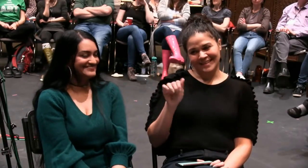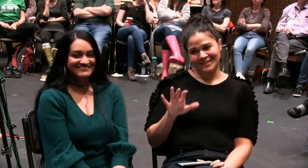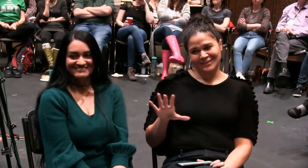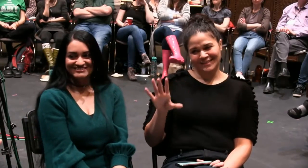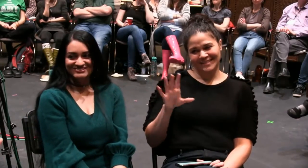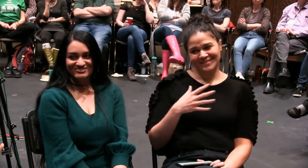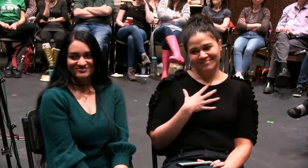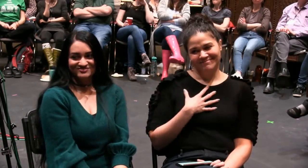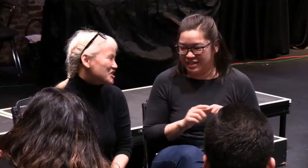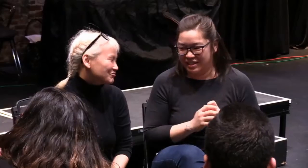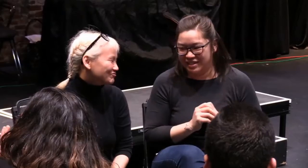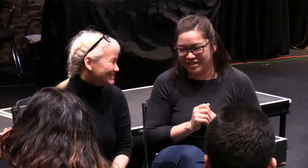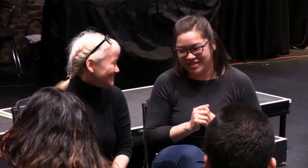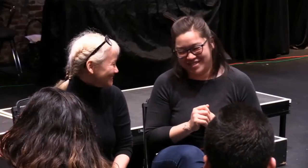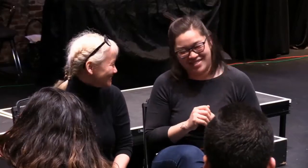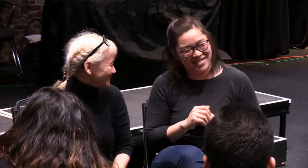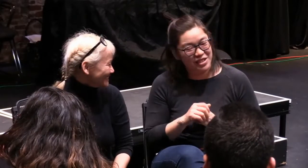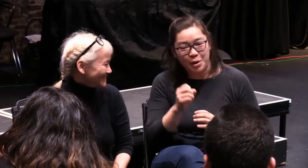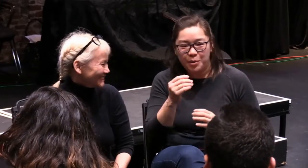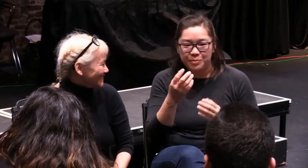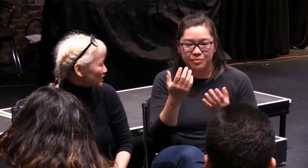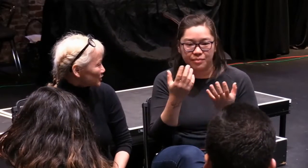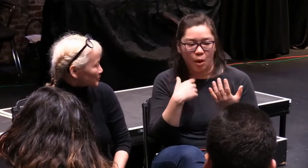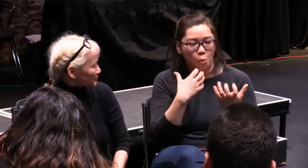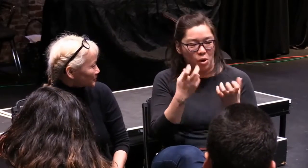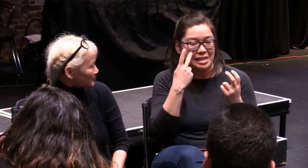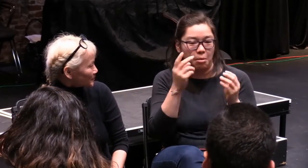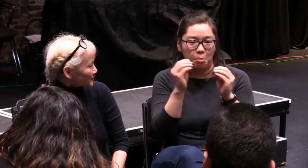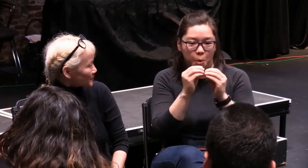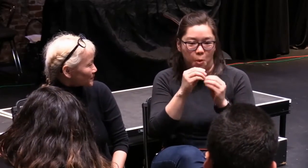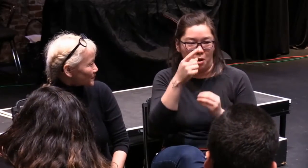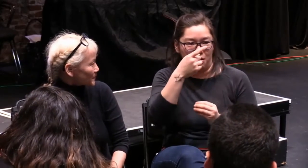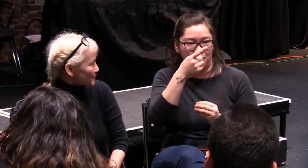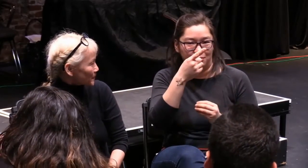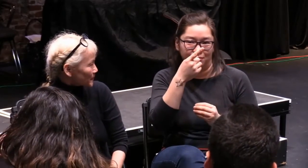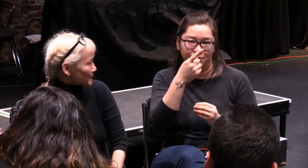Well, you're talking specifically about Asian women. Yes. And Southeast Asian as well.